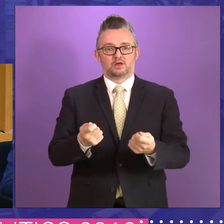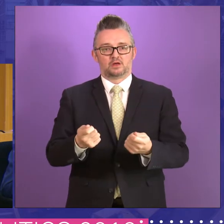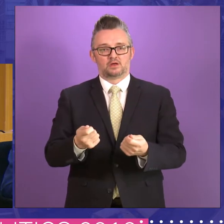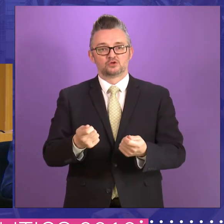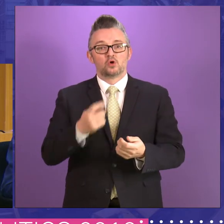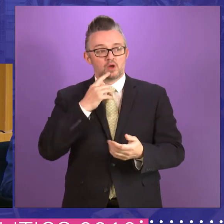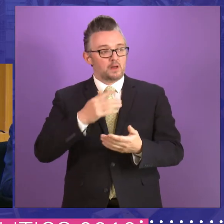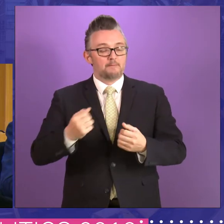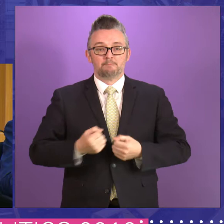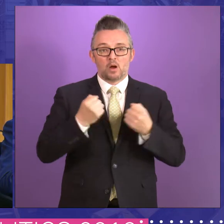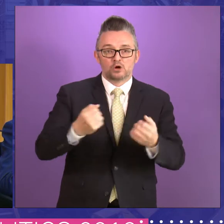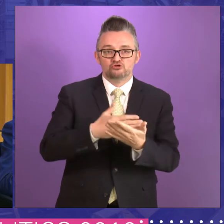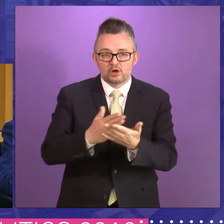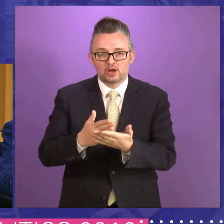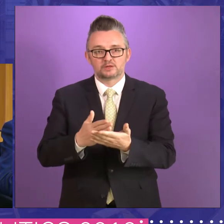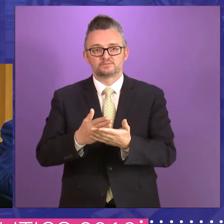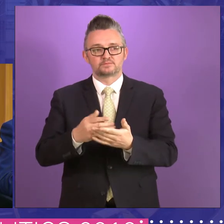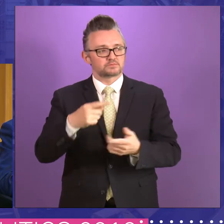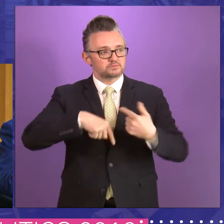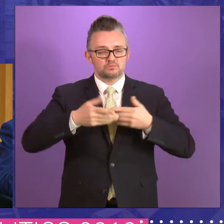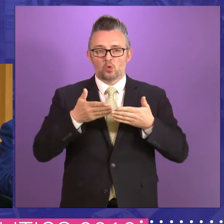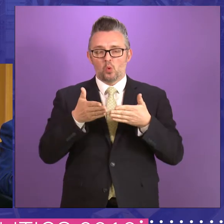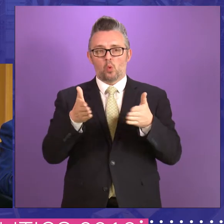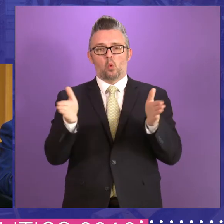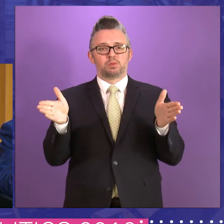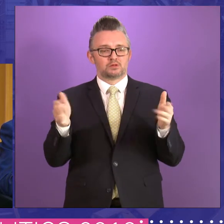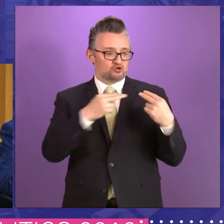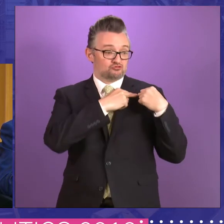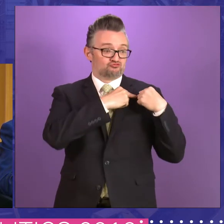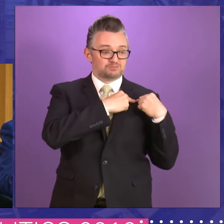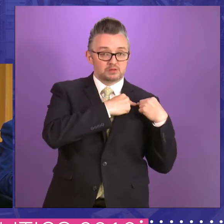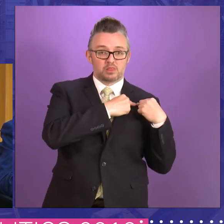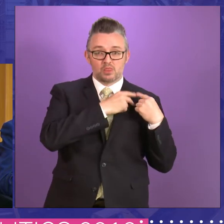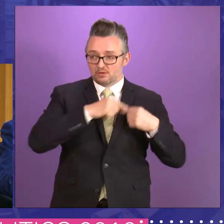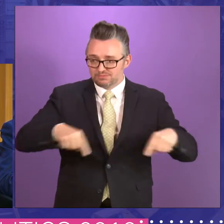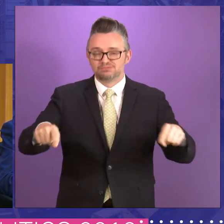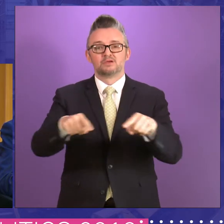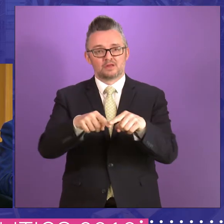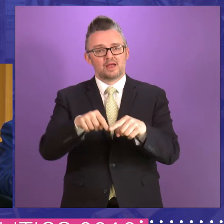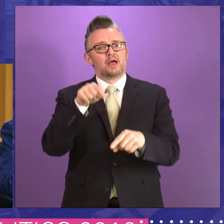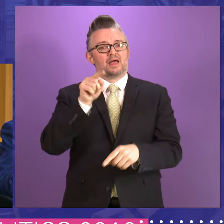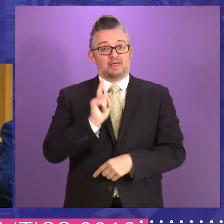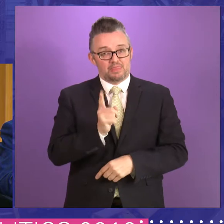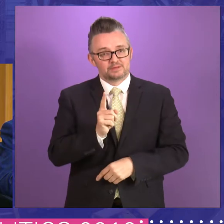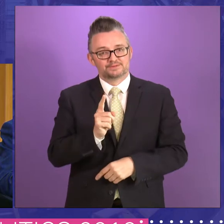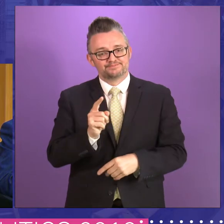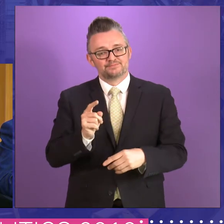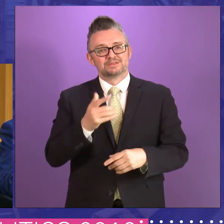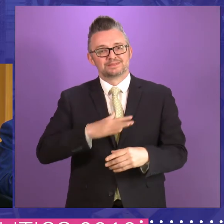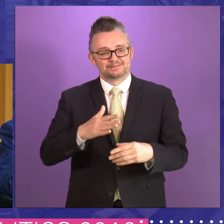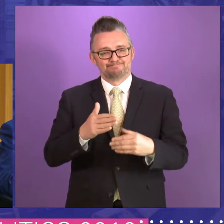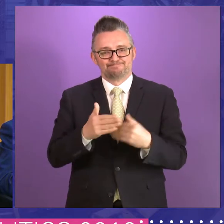and openness and accountability, I think that is one piece of unfinished business,